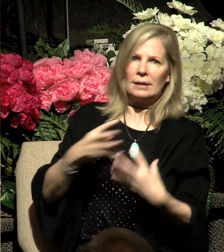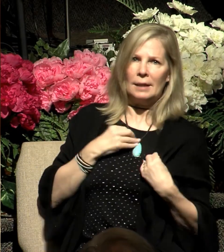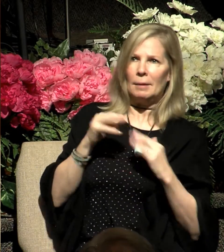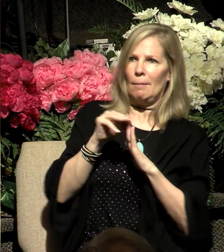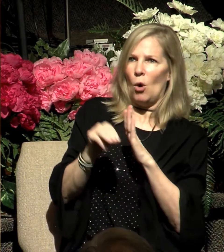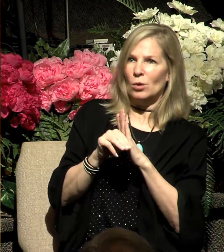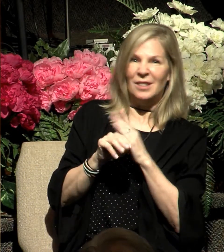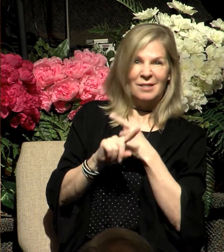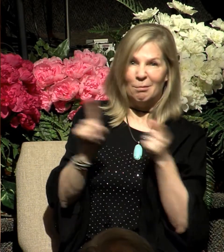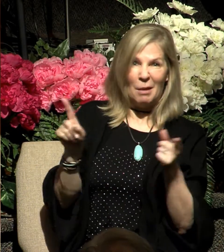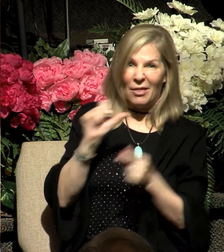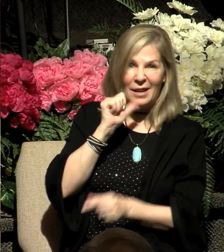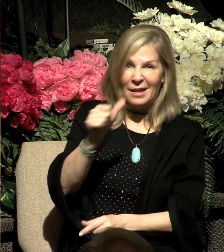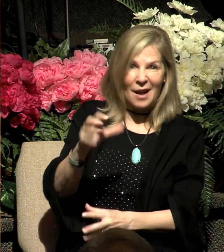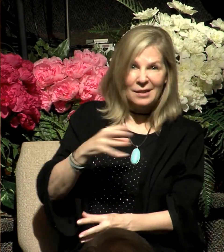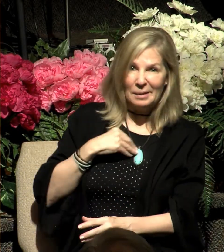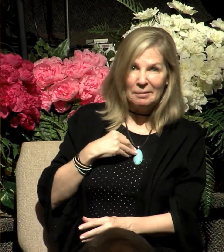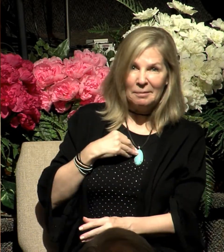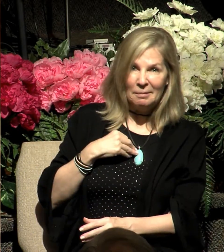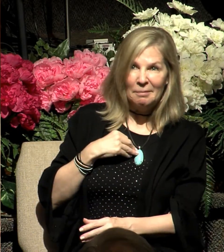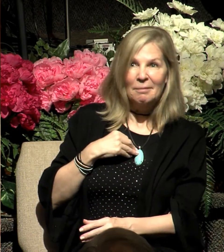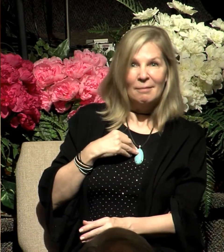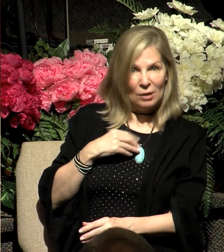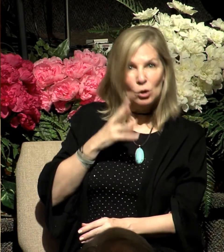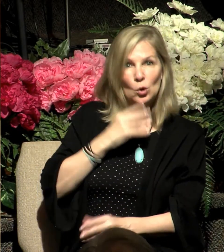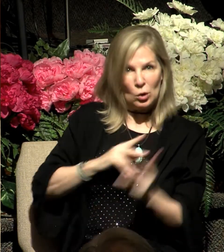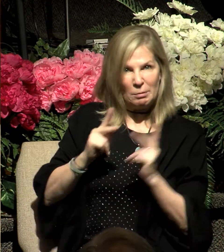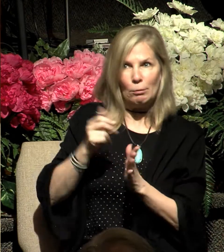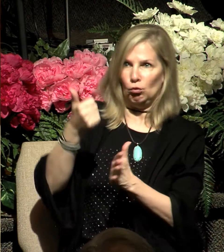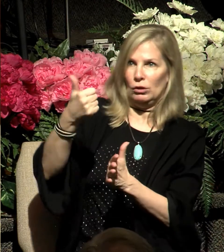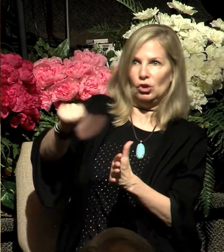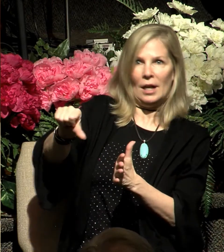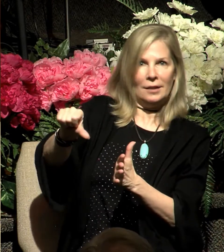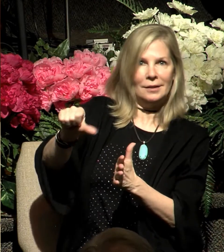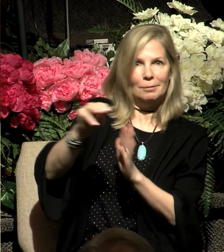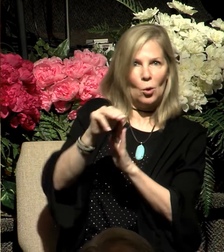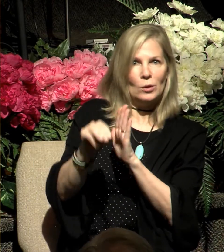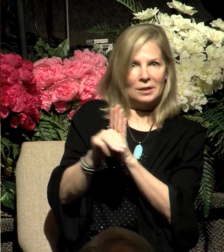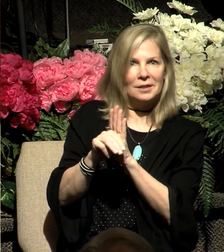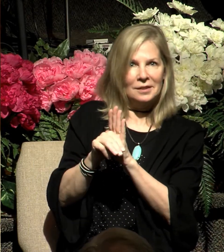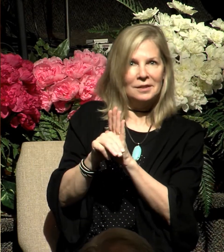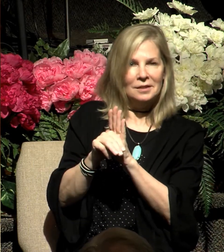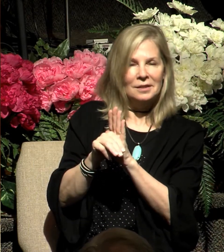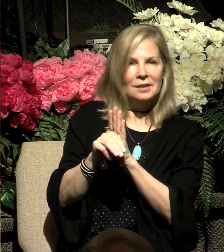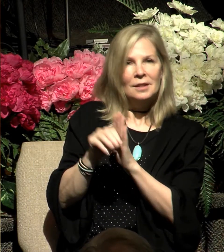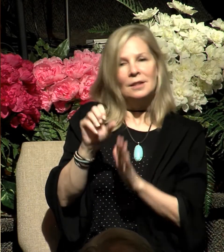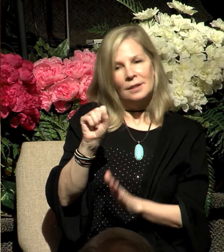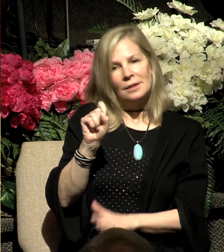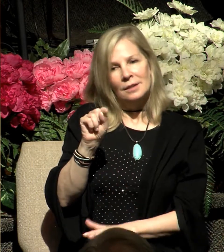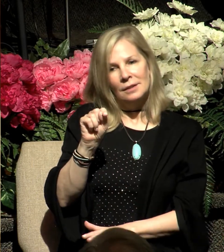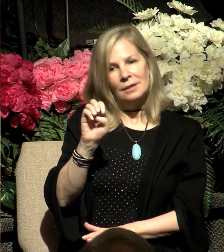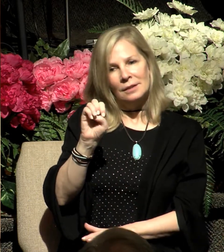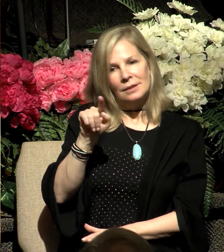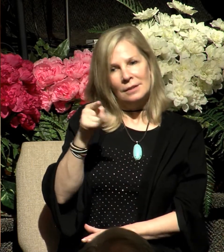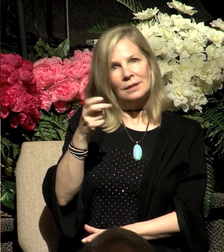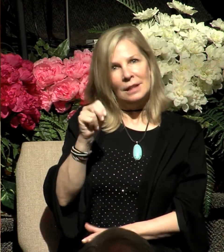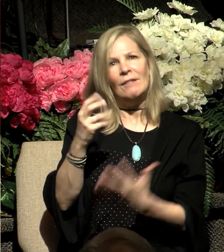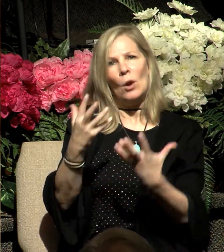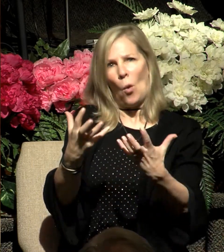And where Stephen is headed with this fact is that he is soon going to connect the dots for